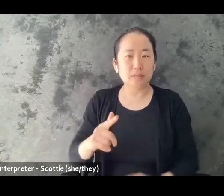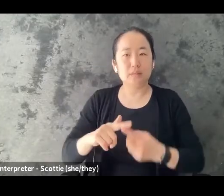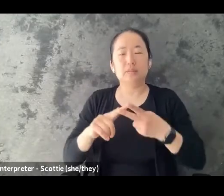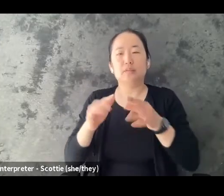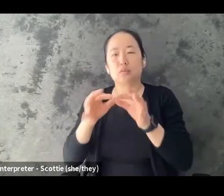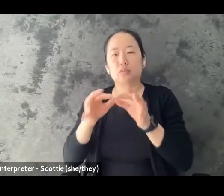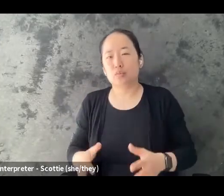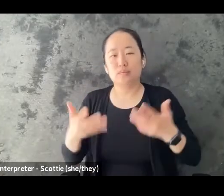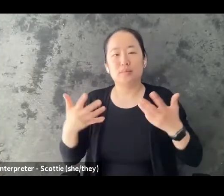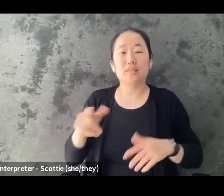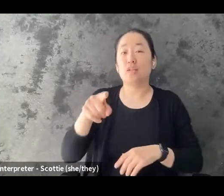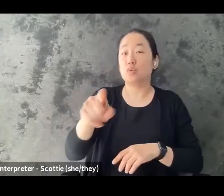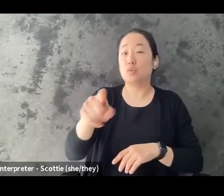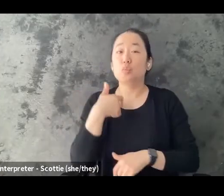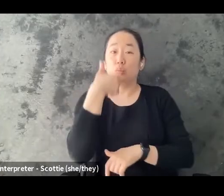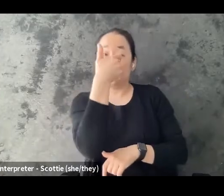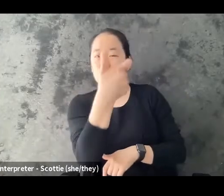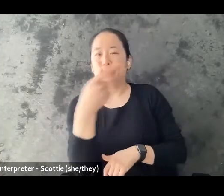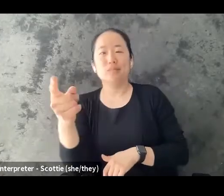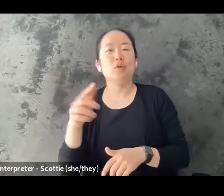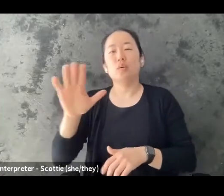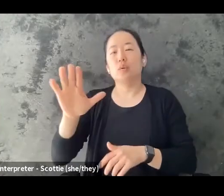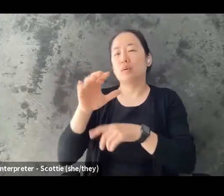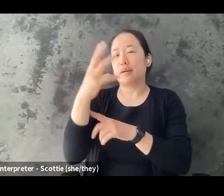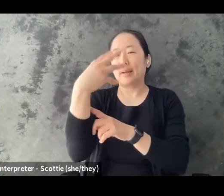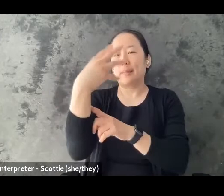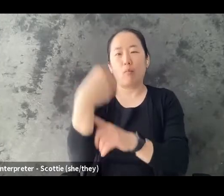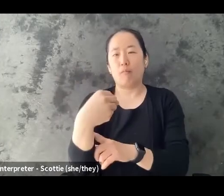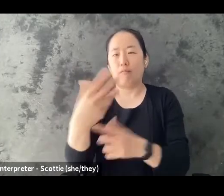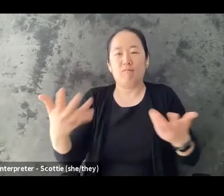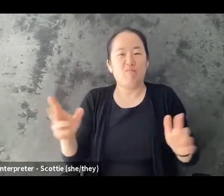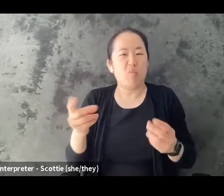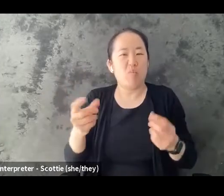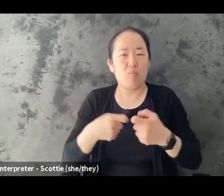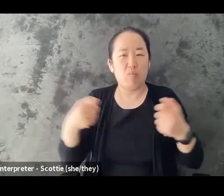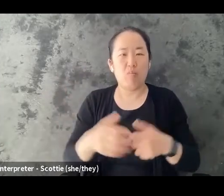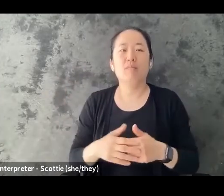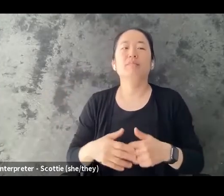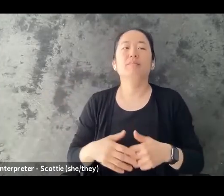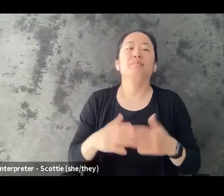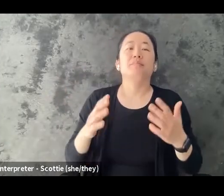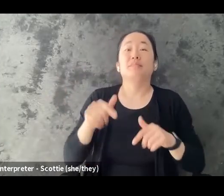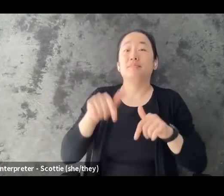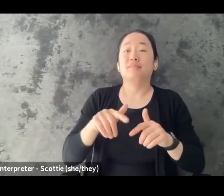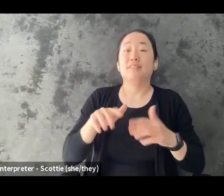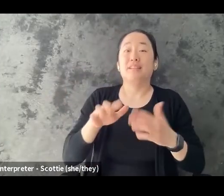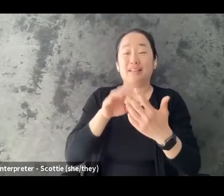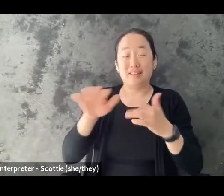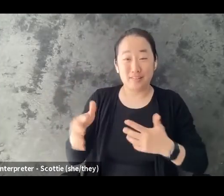attendees, cameras and microphones are automatically turned off. And a follow up email will be sent after the event. That includes